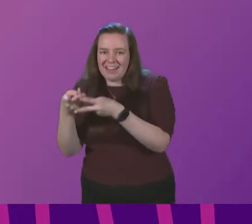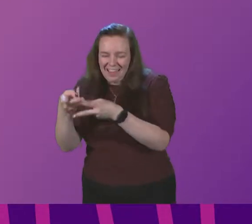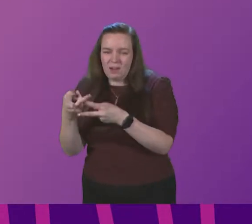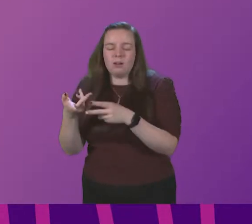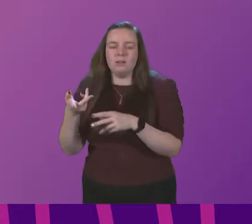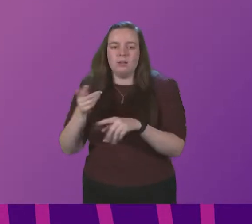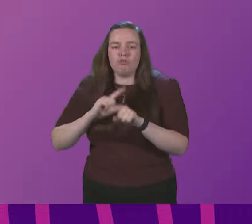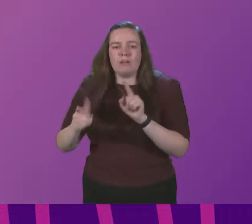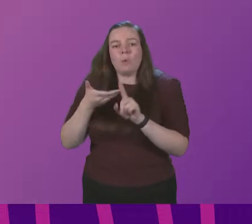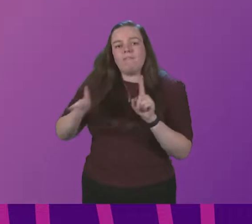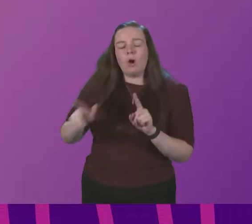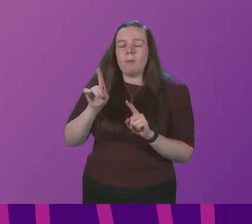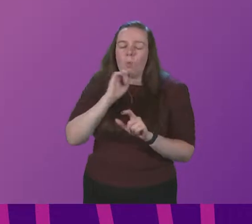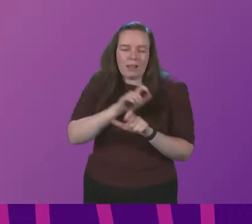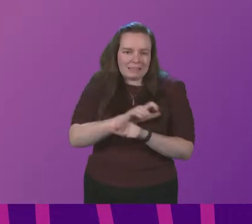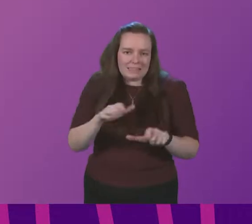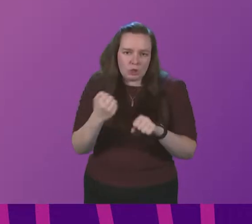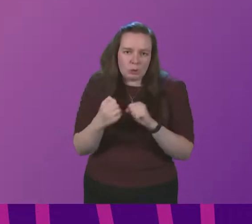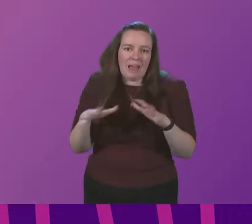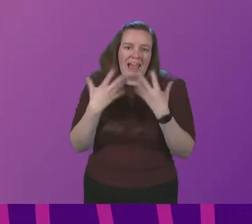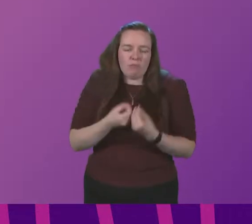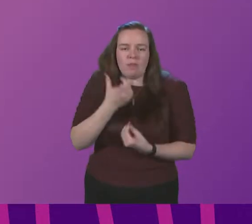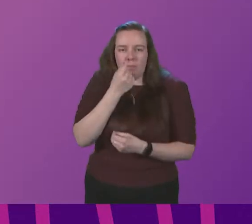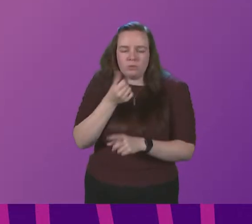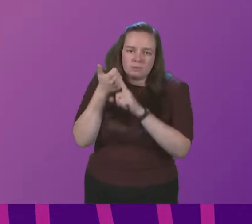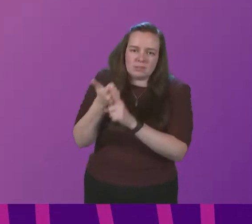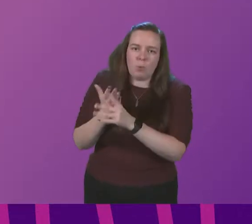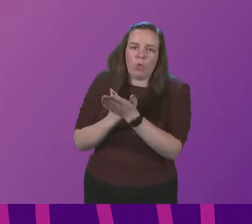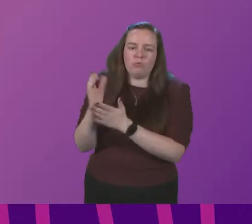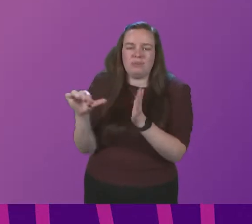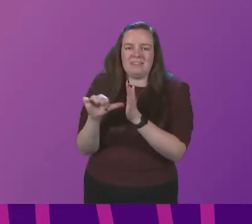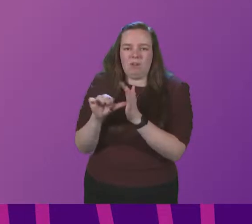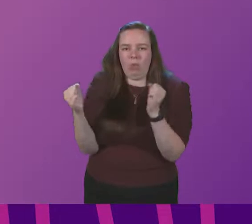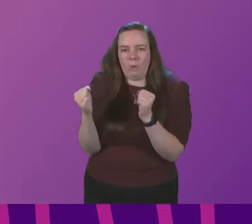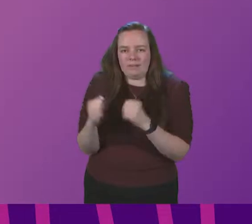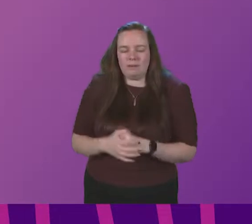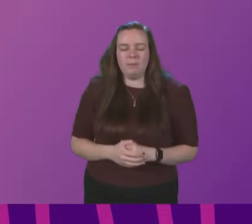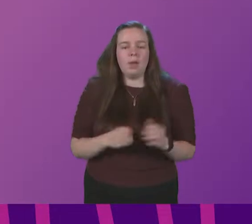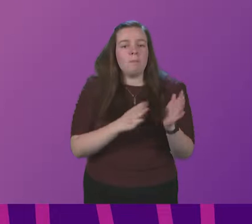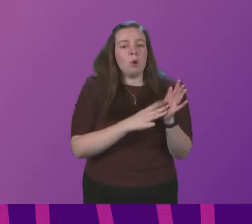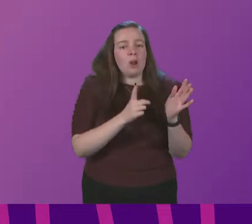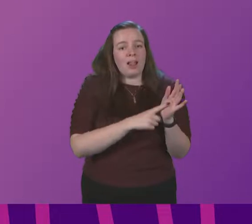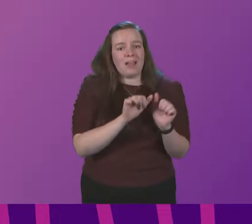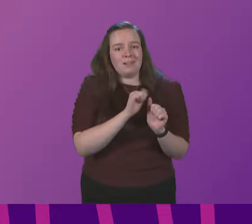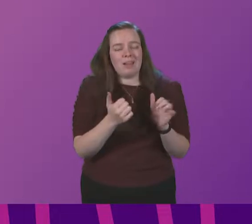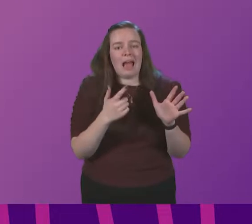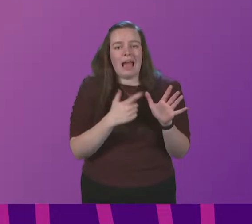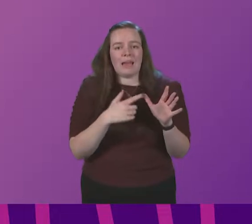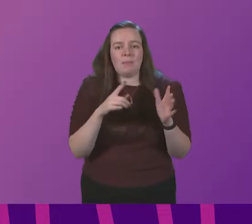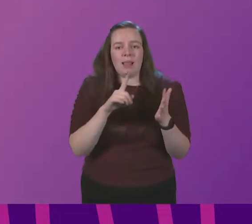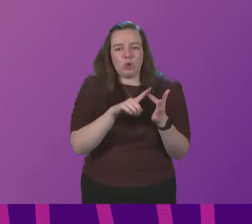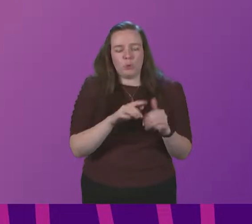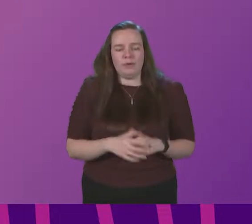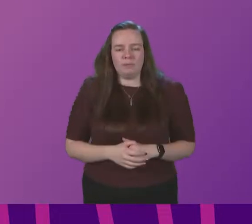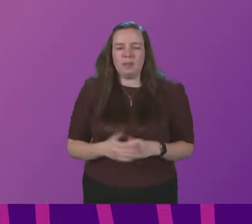avoidable but we will continue to do everything possible to support them during this difficult winter Monica Lennon to be followed by Annabelle Ewing thank